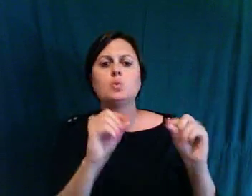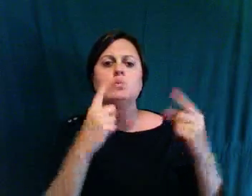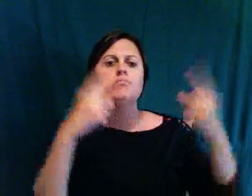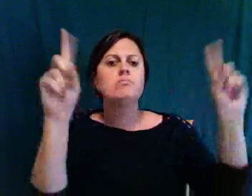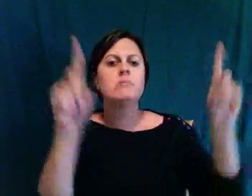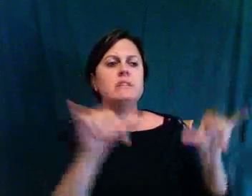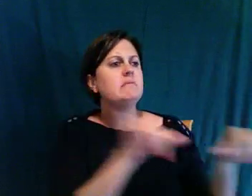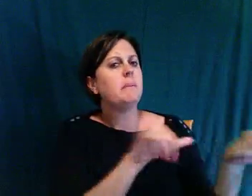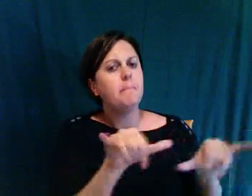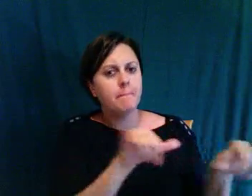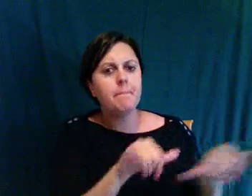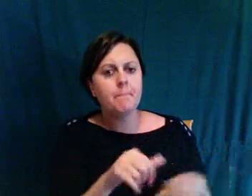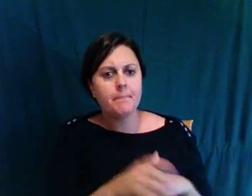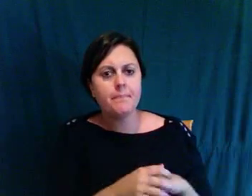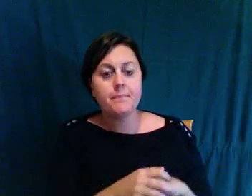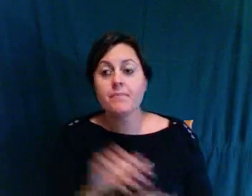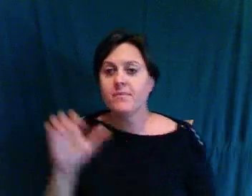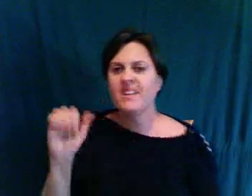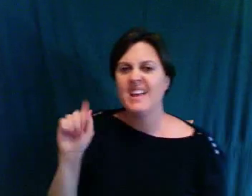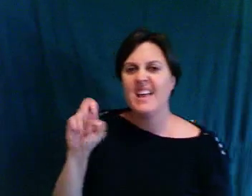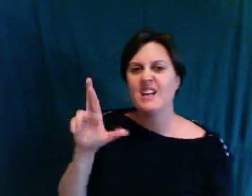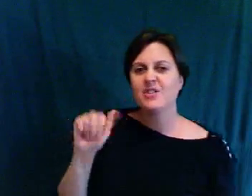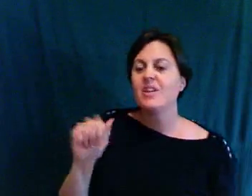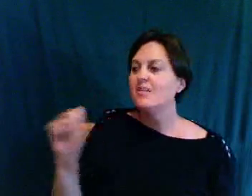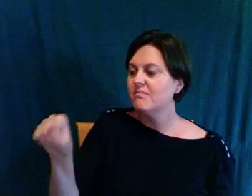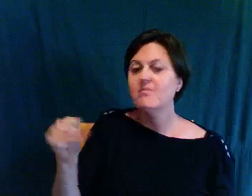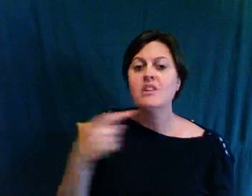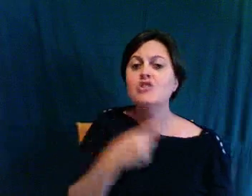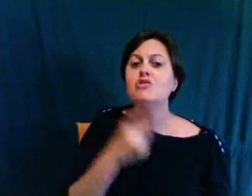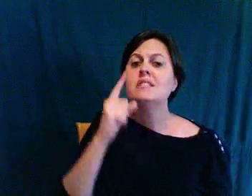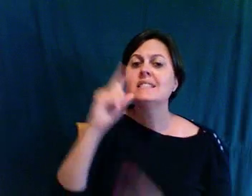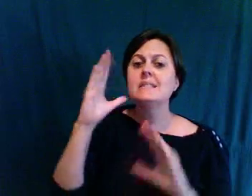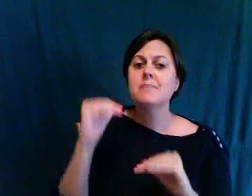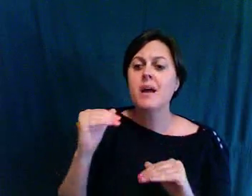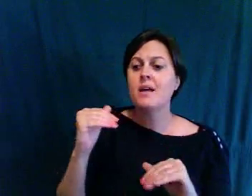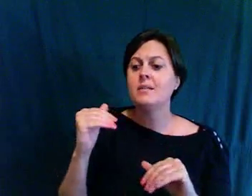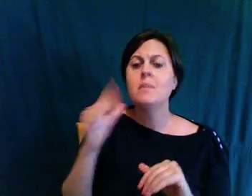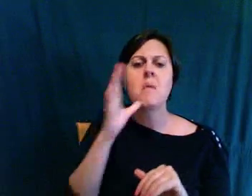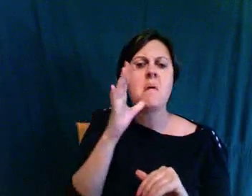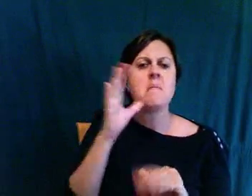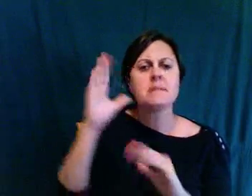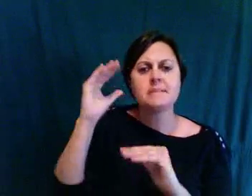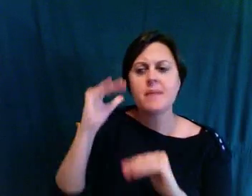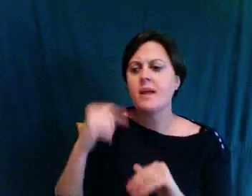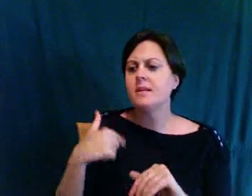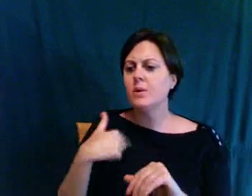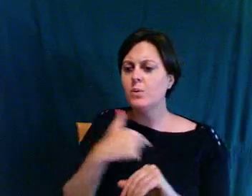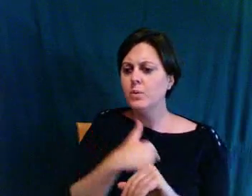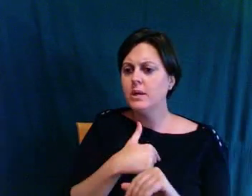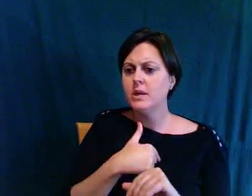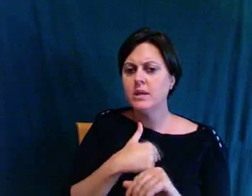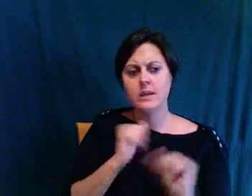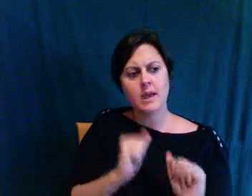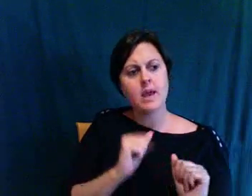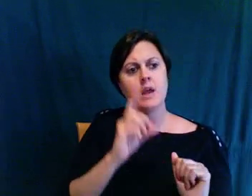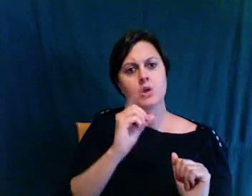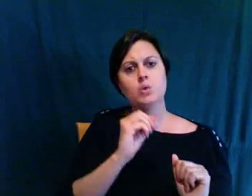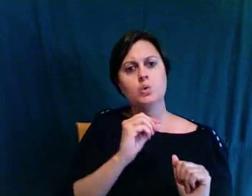And she expected that we both not only, that we are not only doing the same, but the expectation was that we would be great. And I